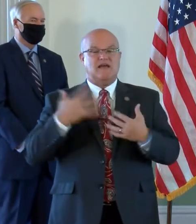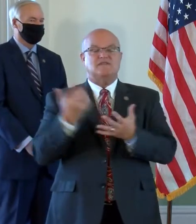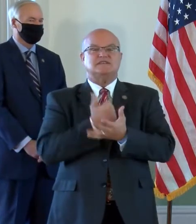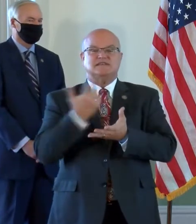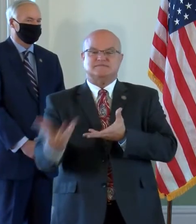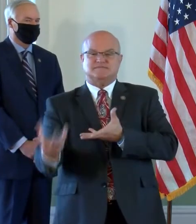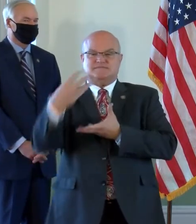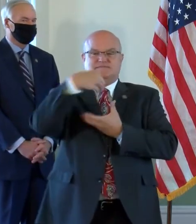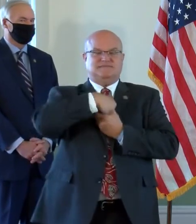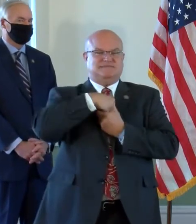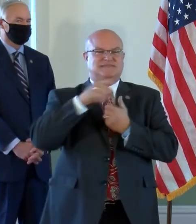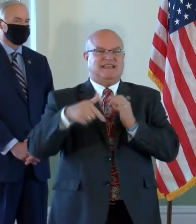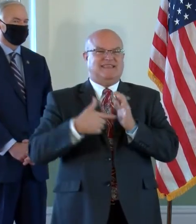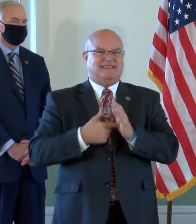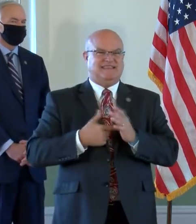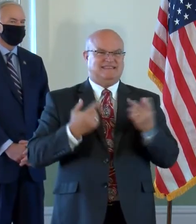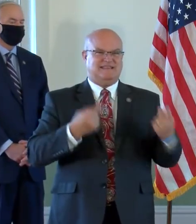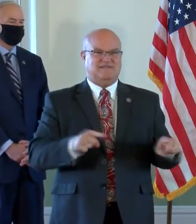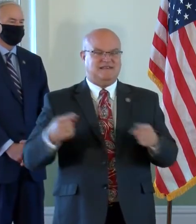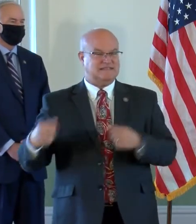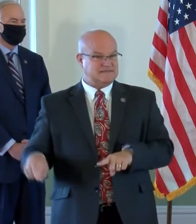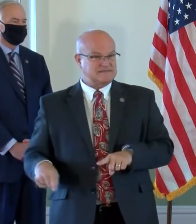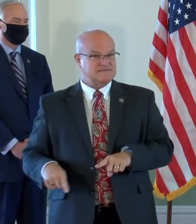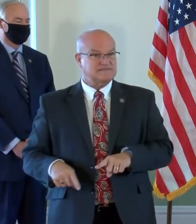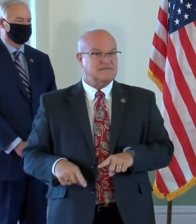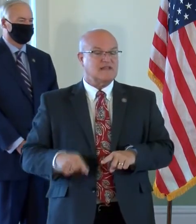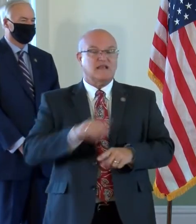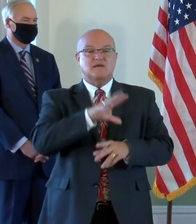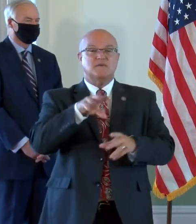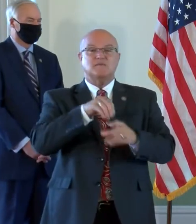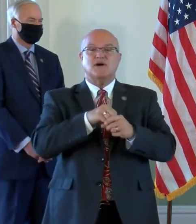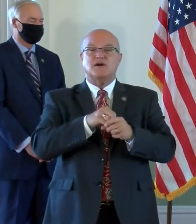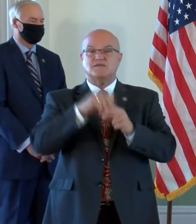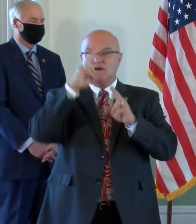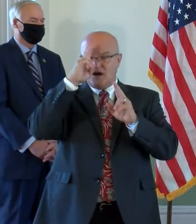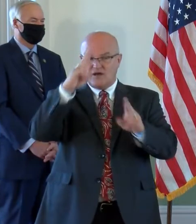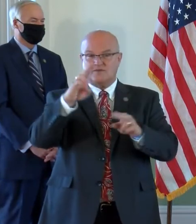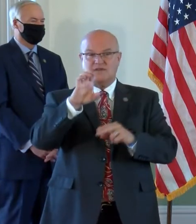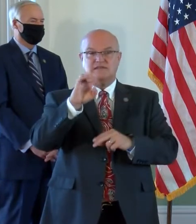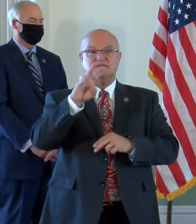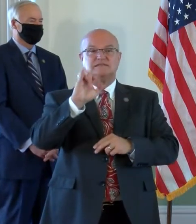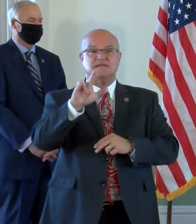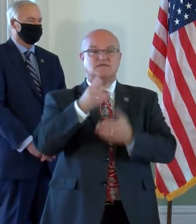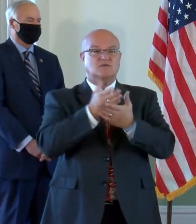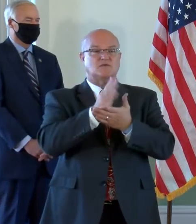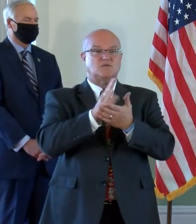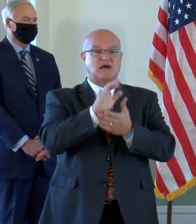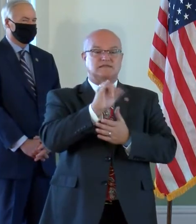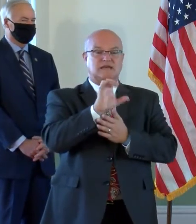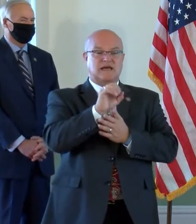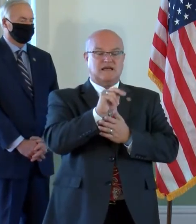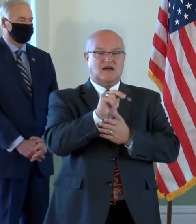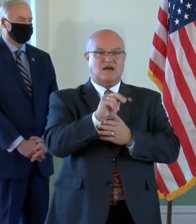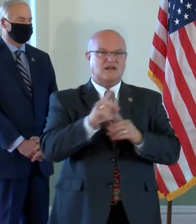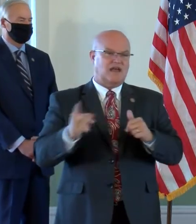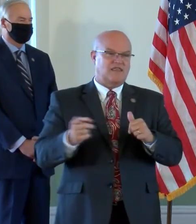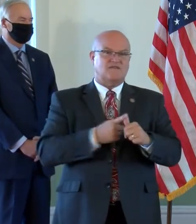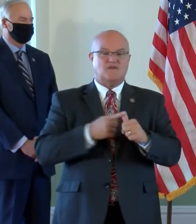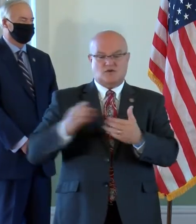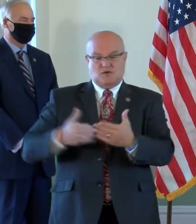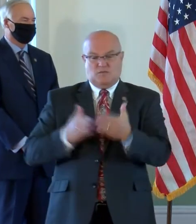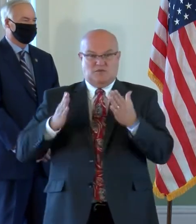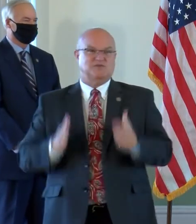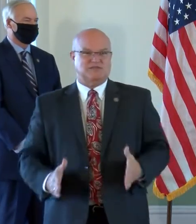to participate in this historic event and be part of honoring a civil rights icon and the first musician